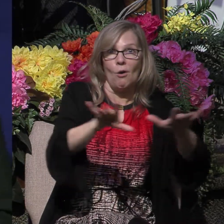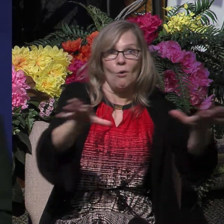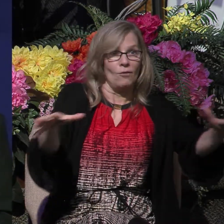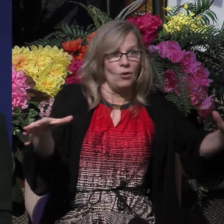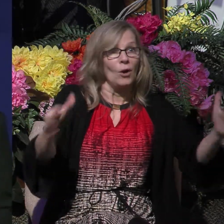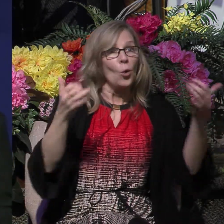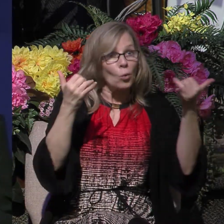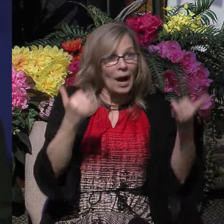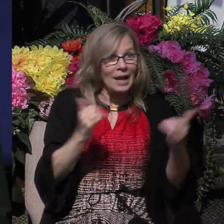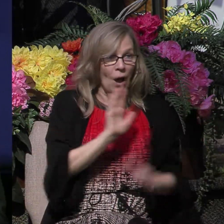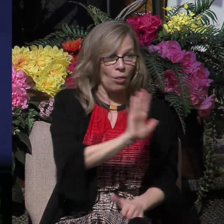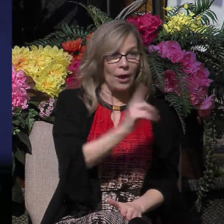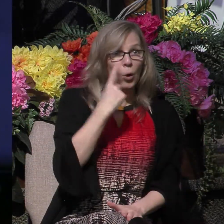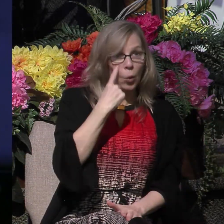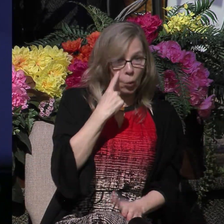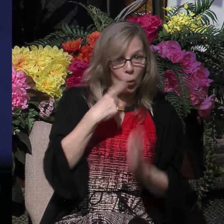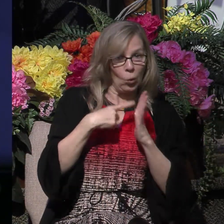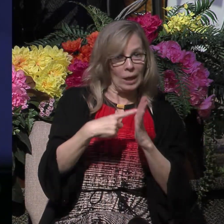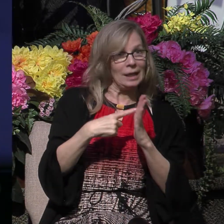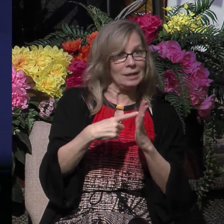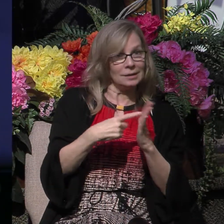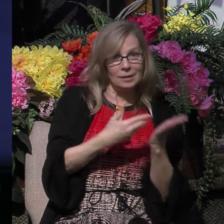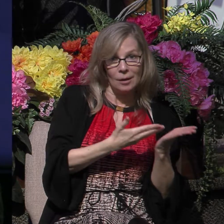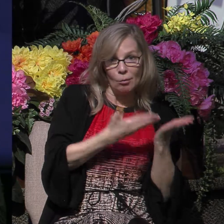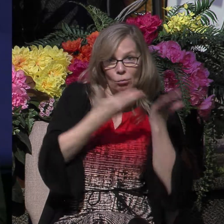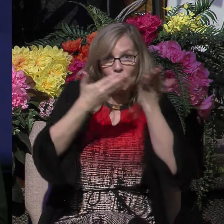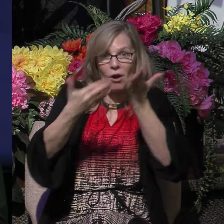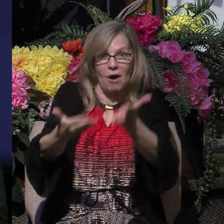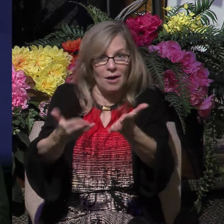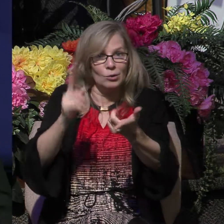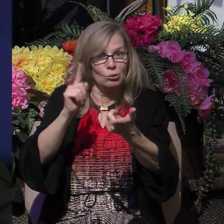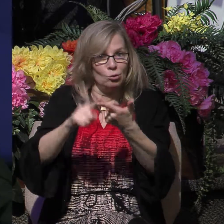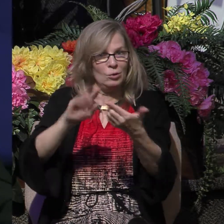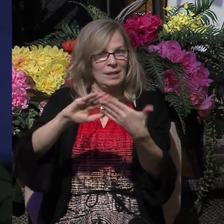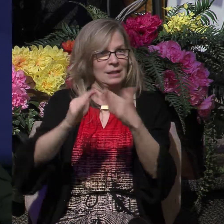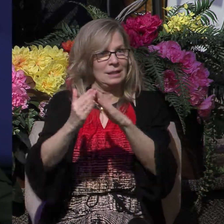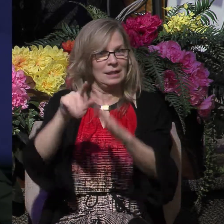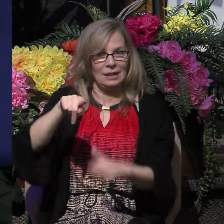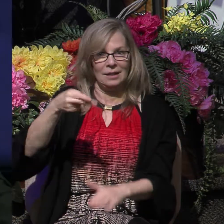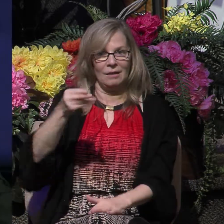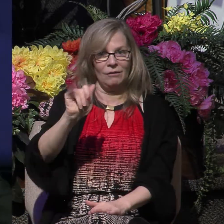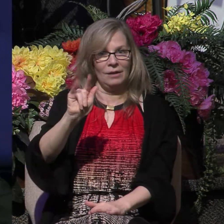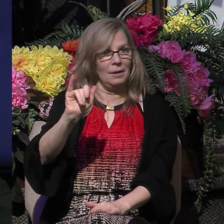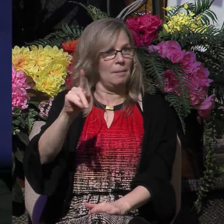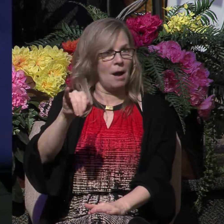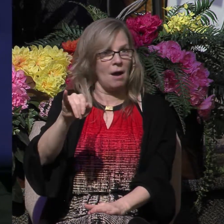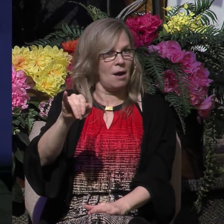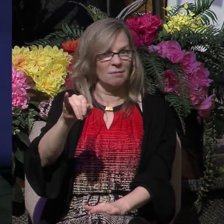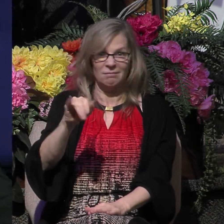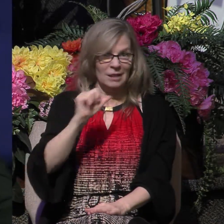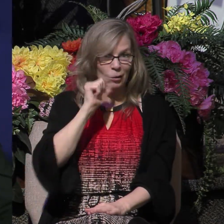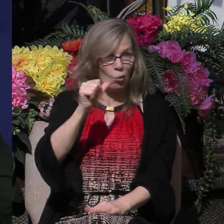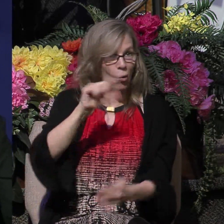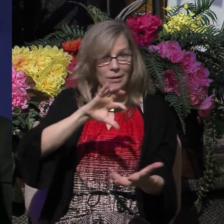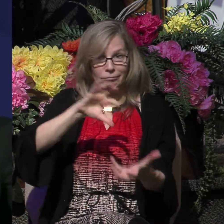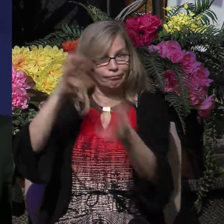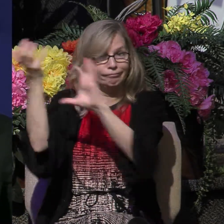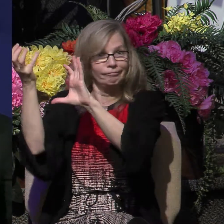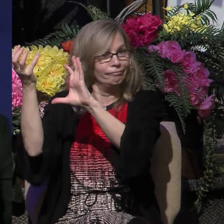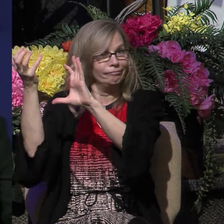has brought them to the city of Philippi, and it will not be halted regardless of the opposition. Over and